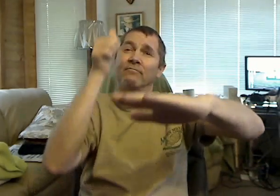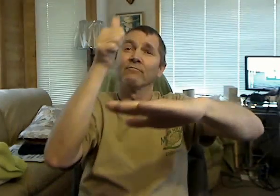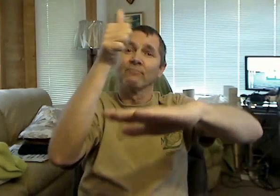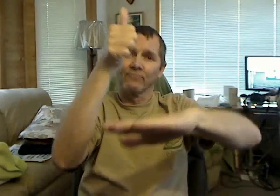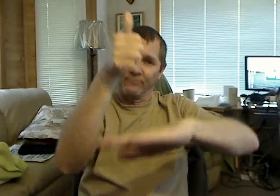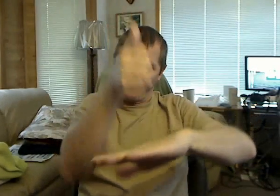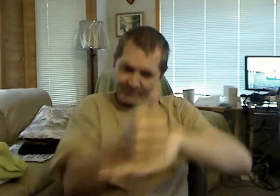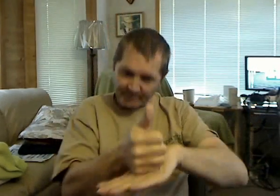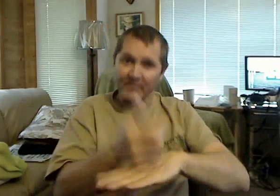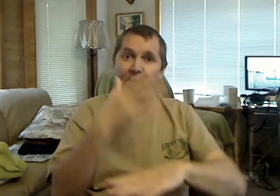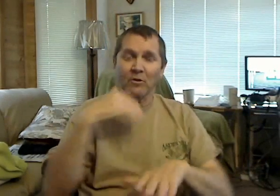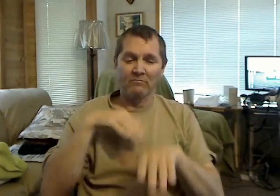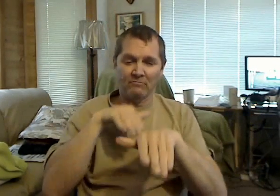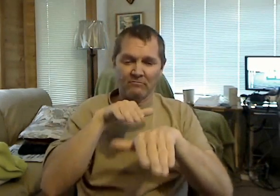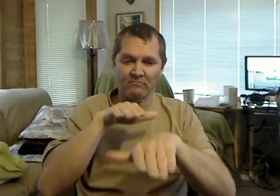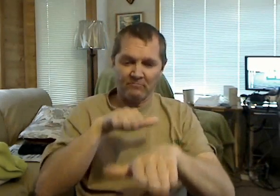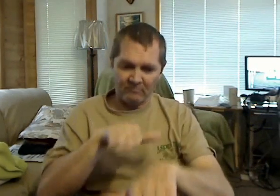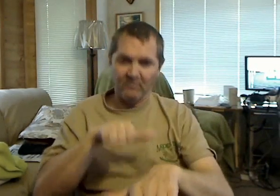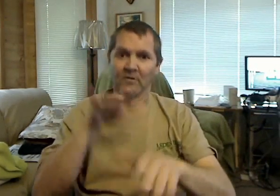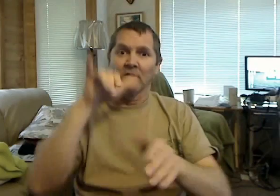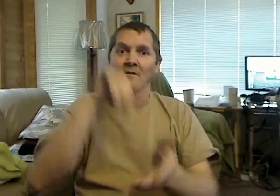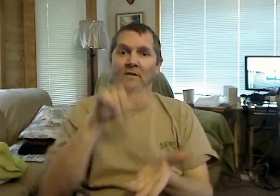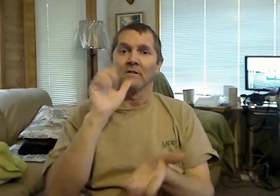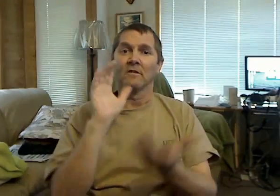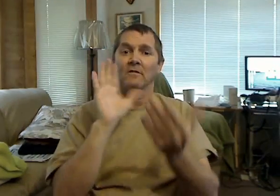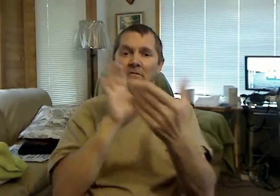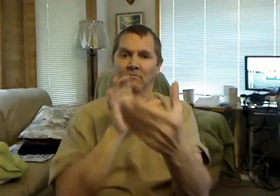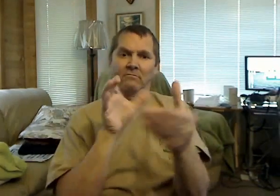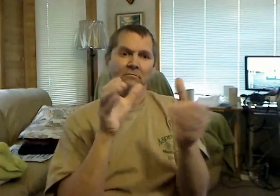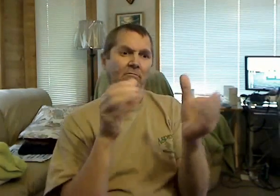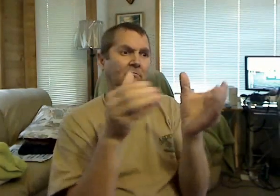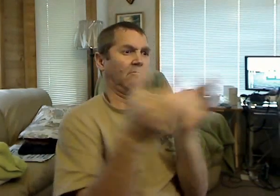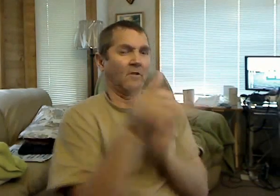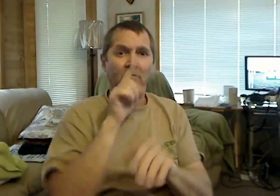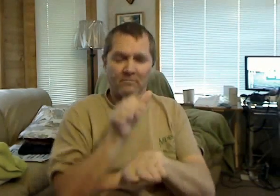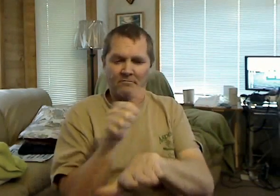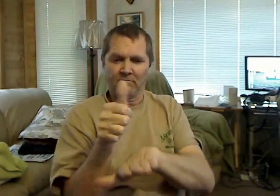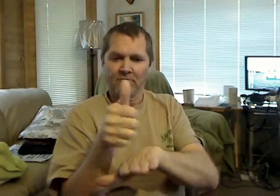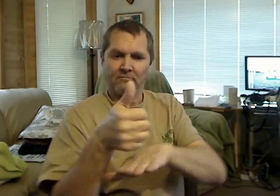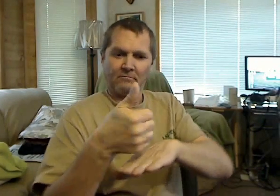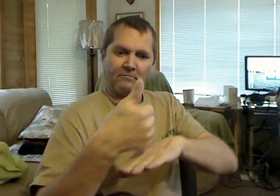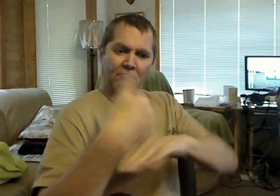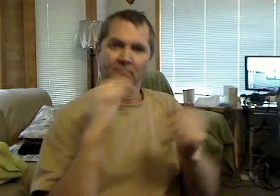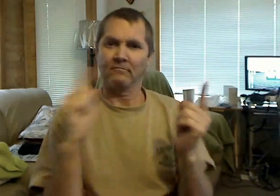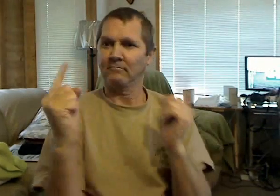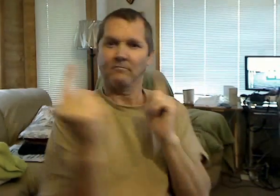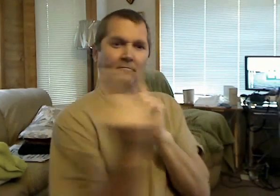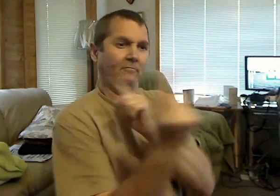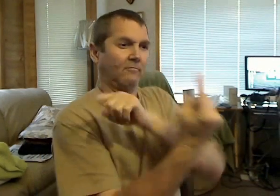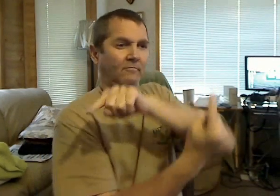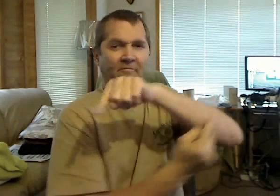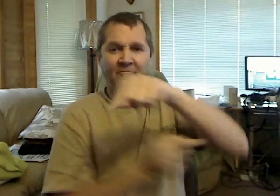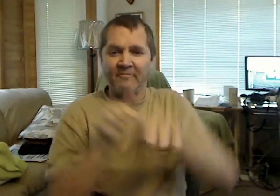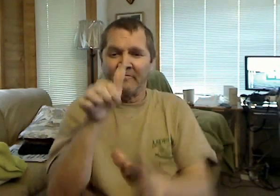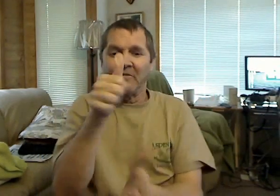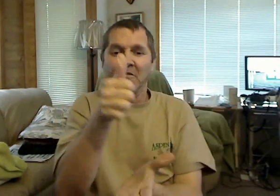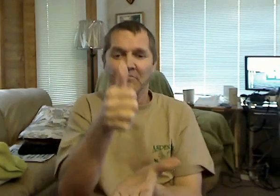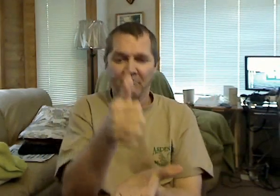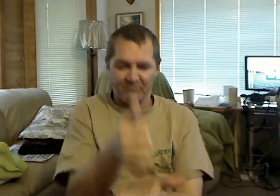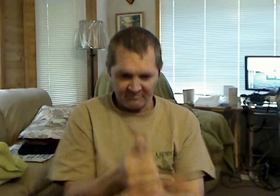Diana West. Tuesday in North Carolina and Indiana. We've seen a real closing here, Miguel. What do you think is going to happen? Oh, well,